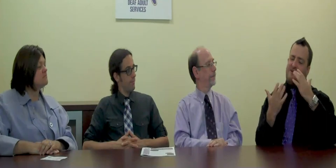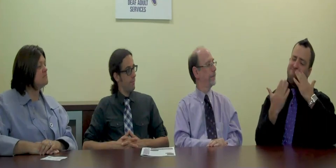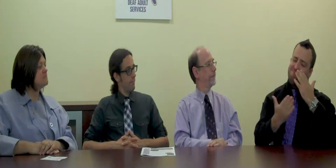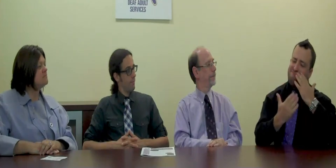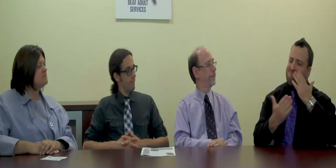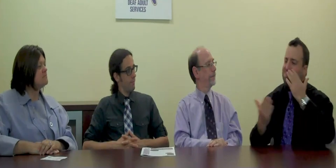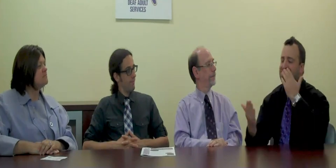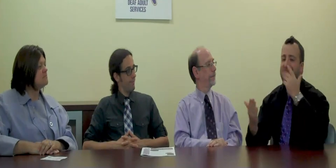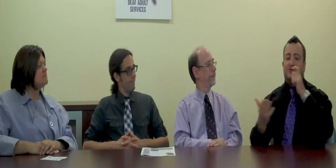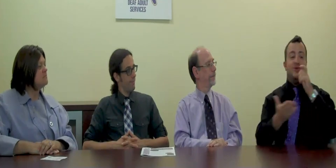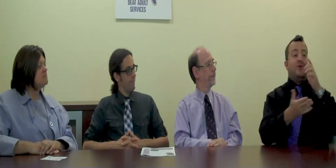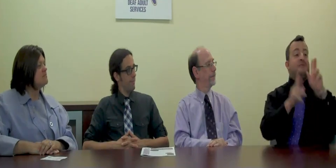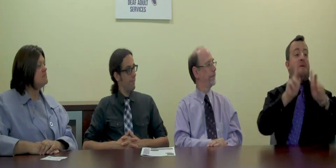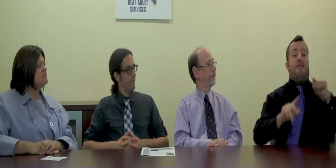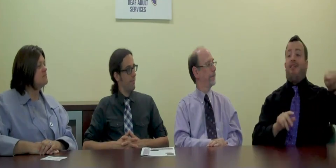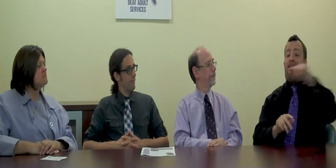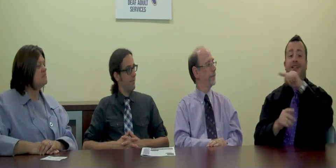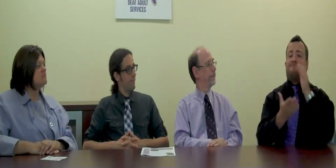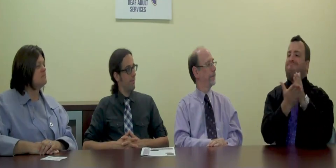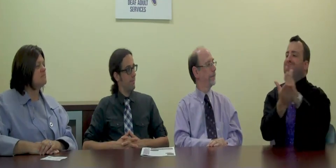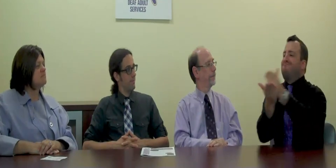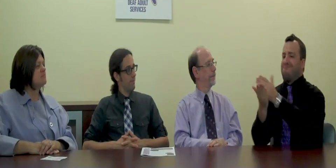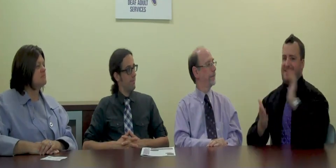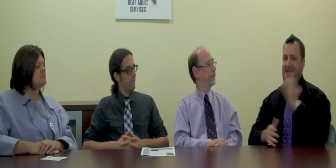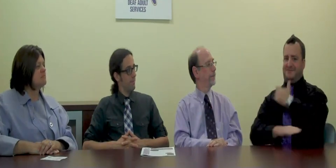Thanks to all who stopped by to our tables to say hello.